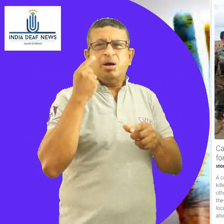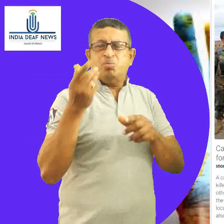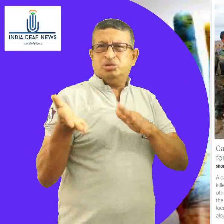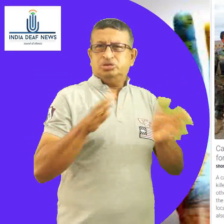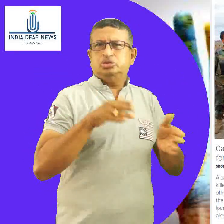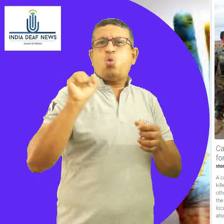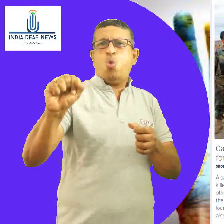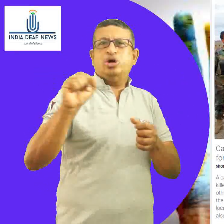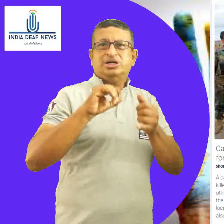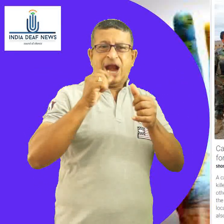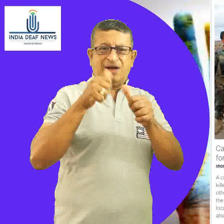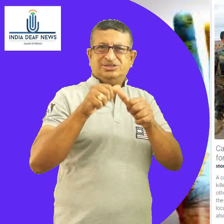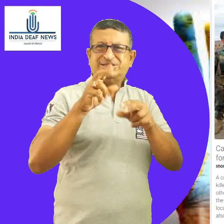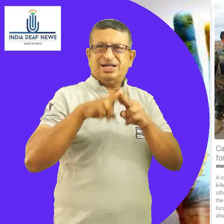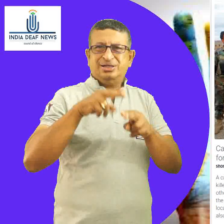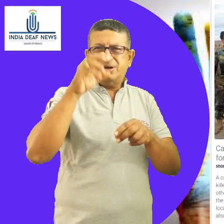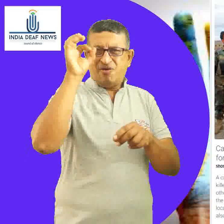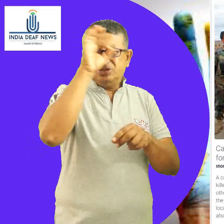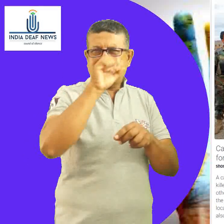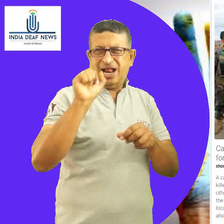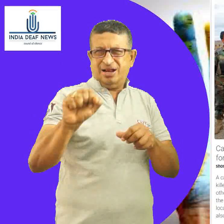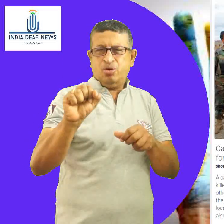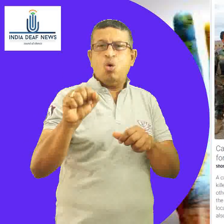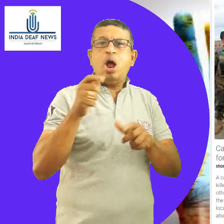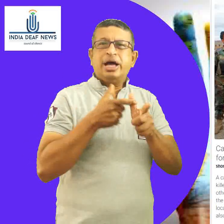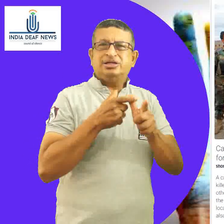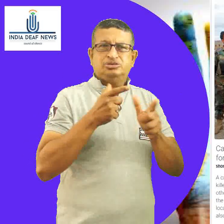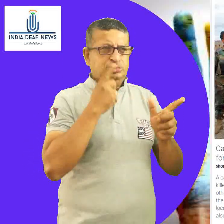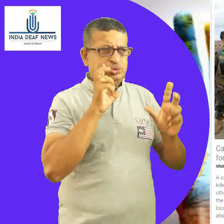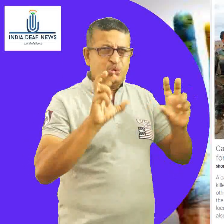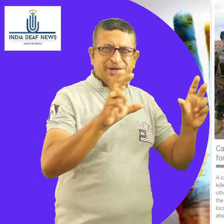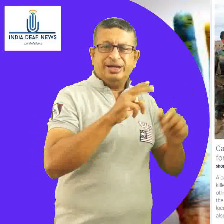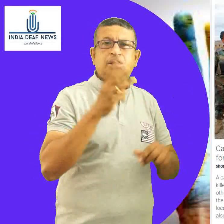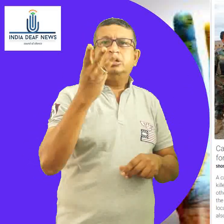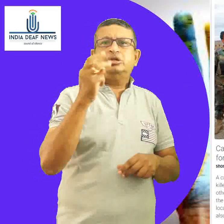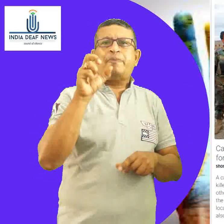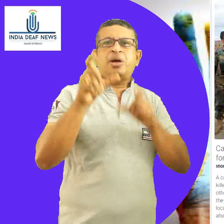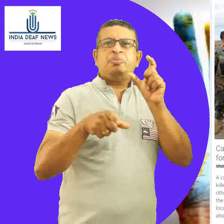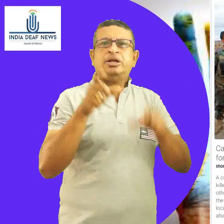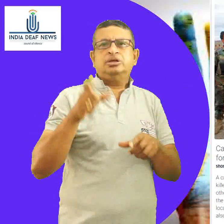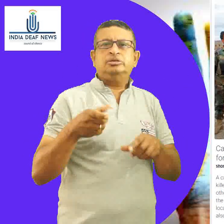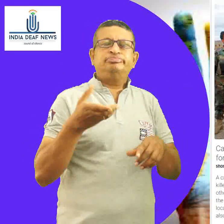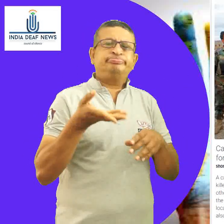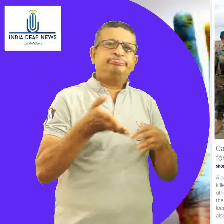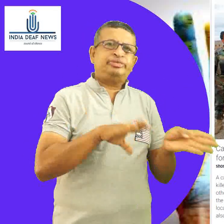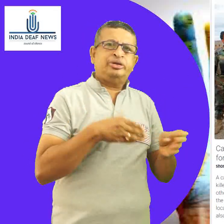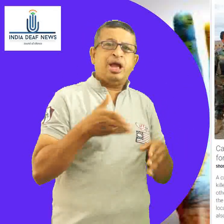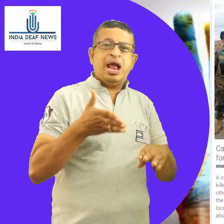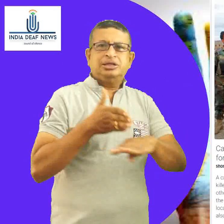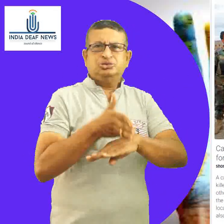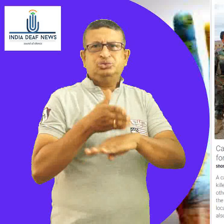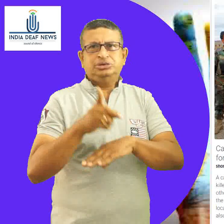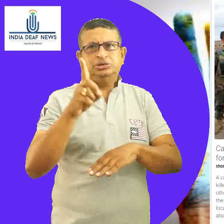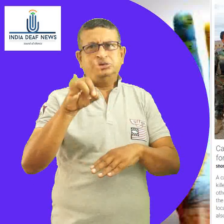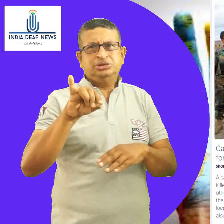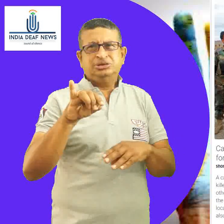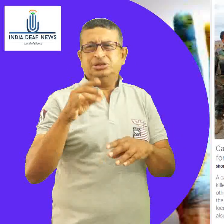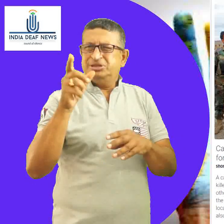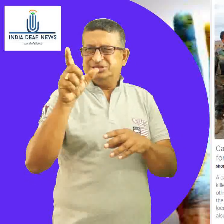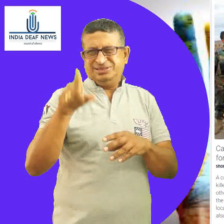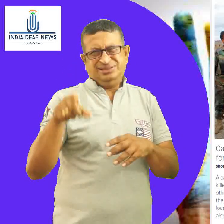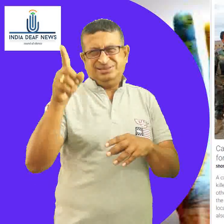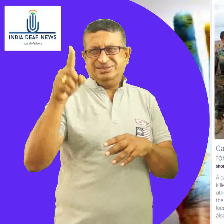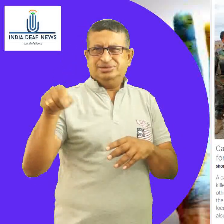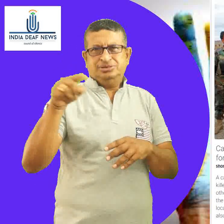officials said. The blast targeted a compound of the Public Protection Force, a wing of the Afghan security forces, local